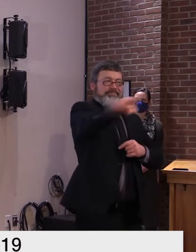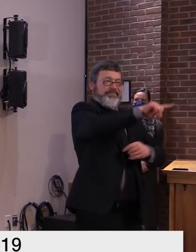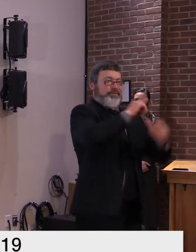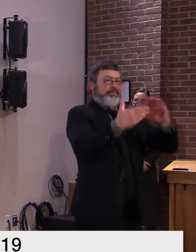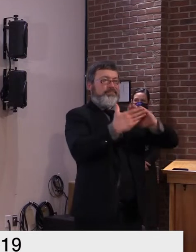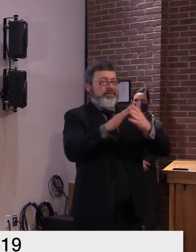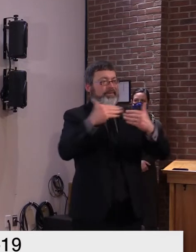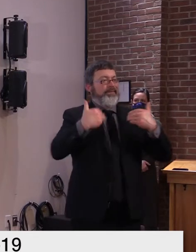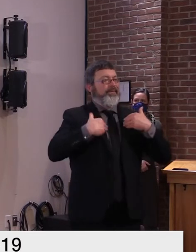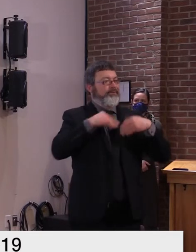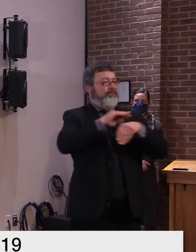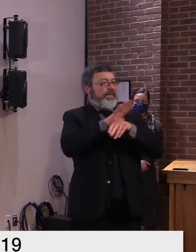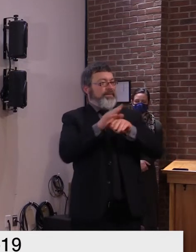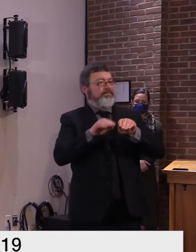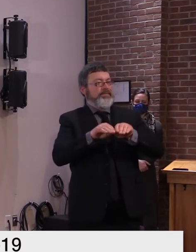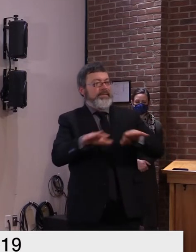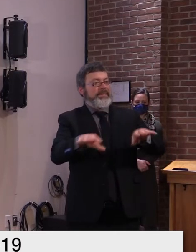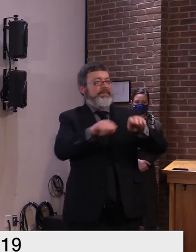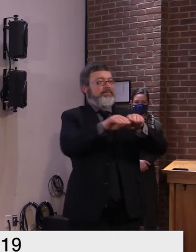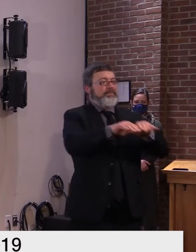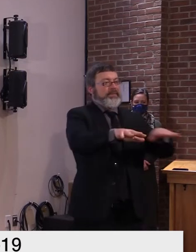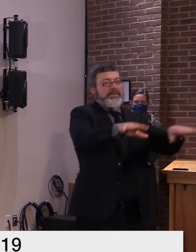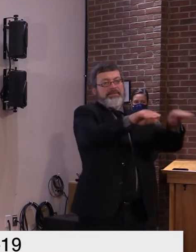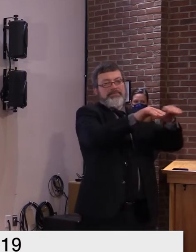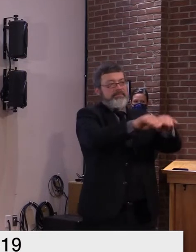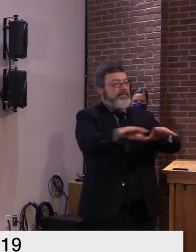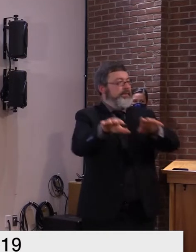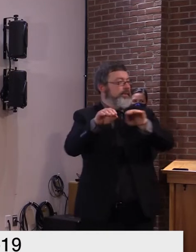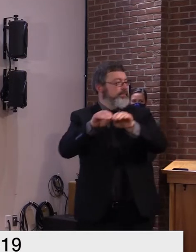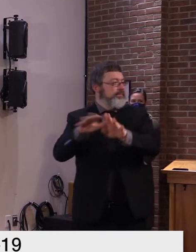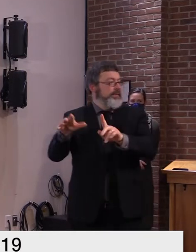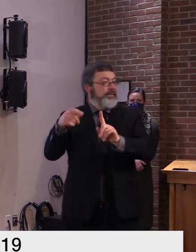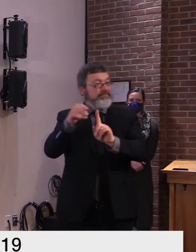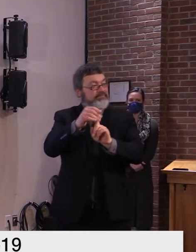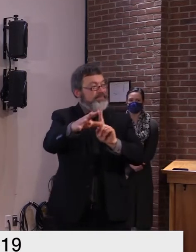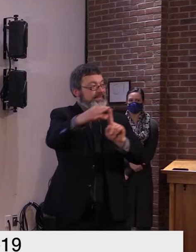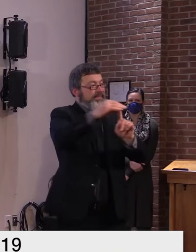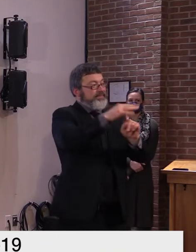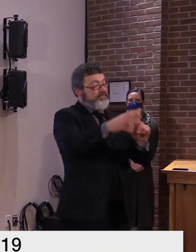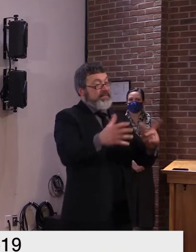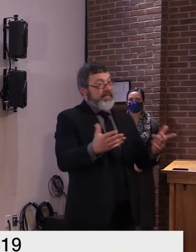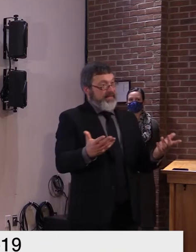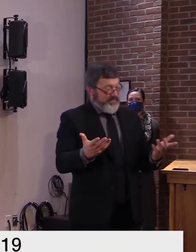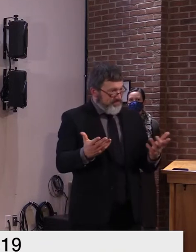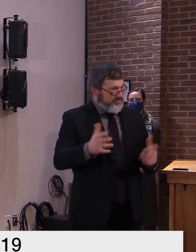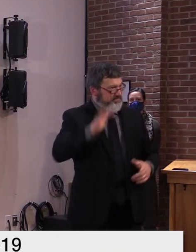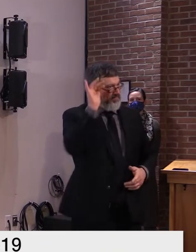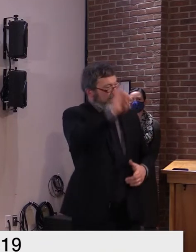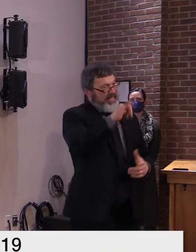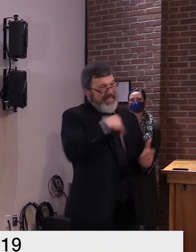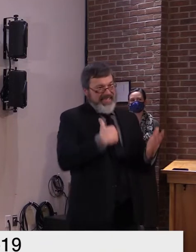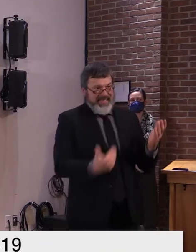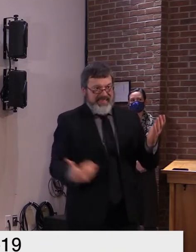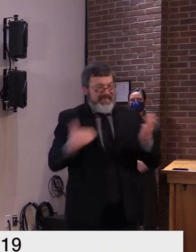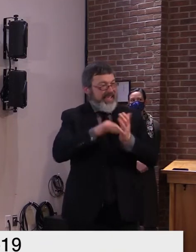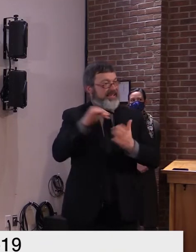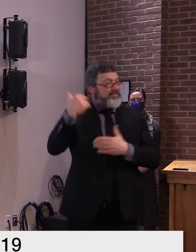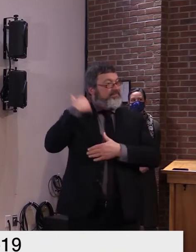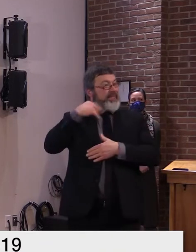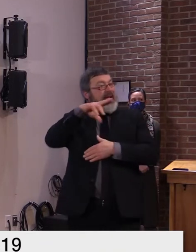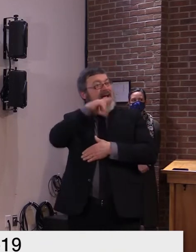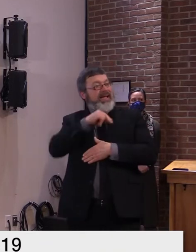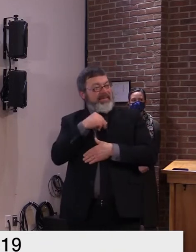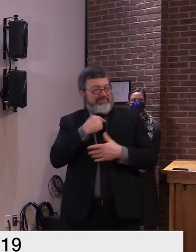holidays as the cdc and our current guidance says staying home is still the best way to